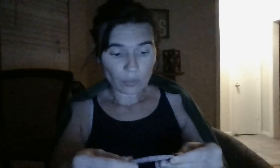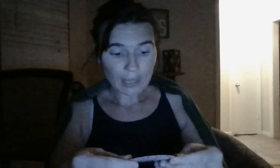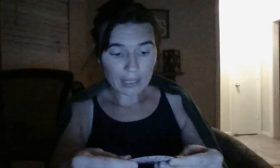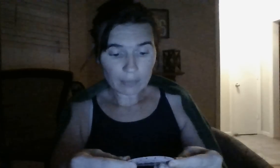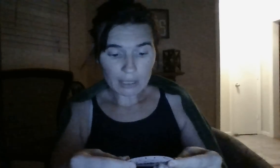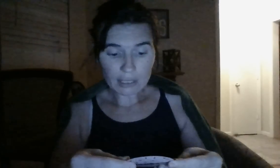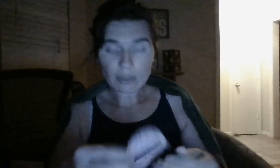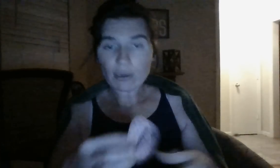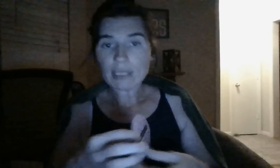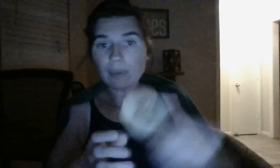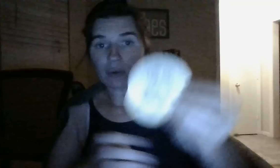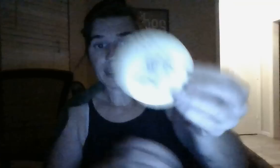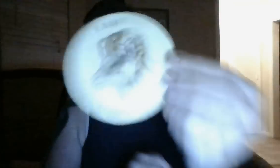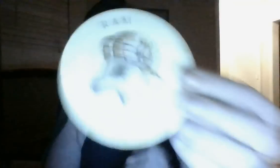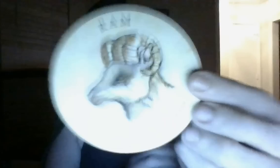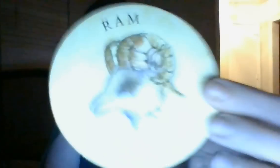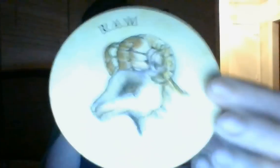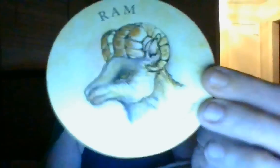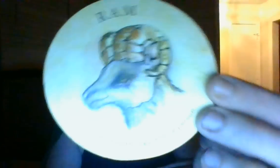Ram, a stubborn, aggressive person. Ram, a